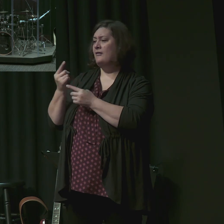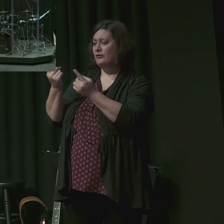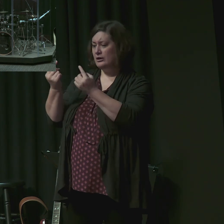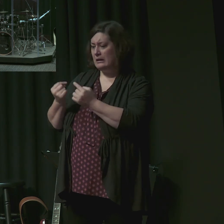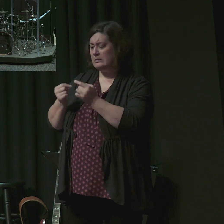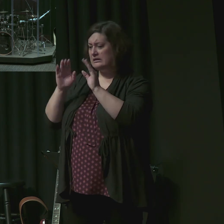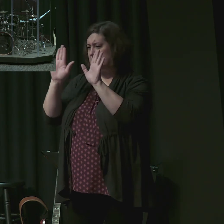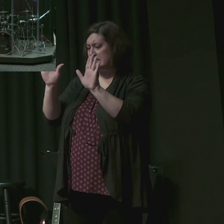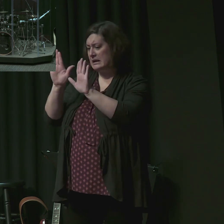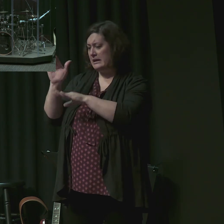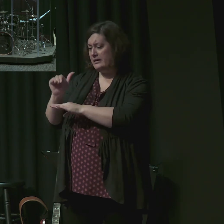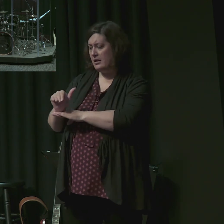Got to be kidding.